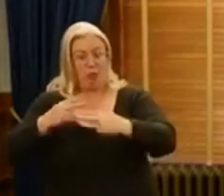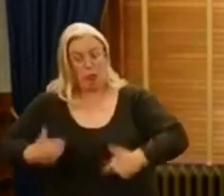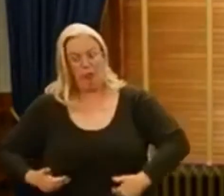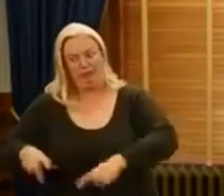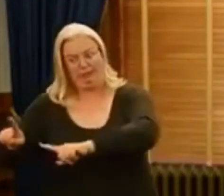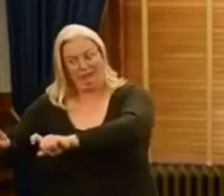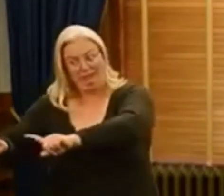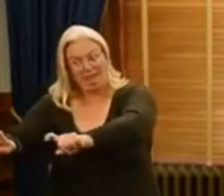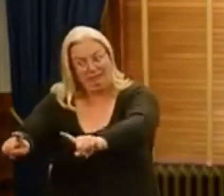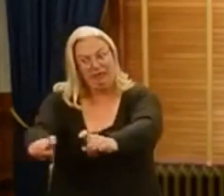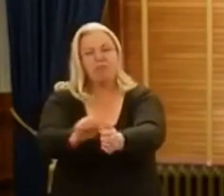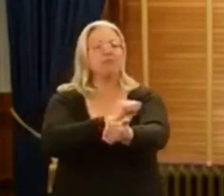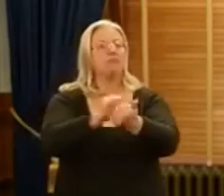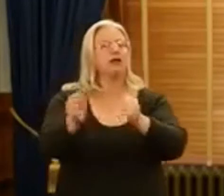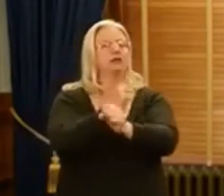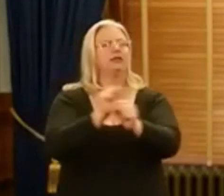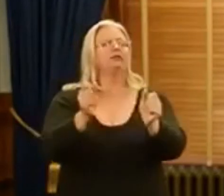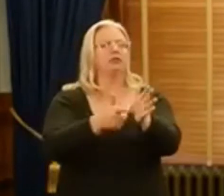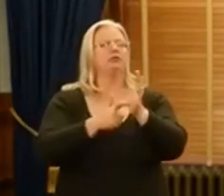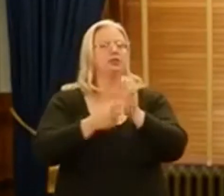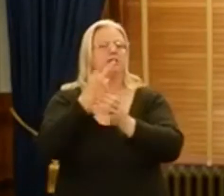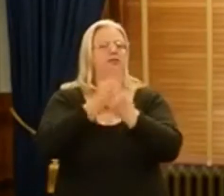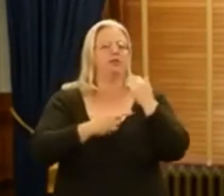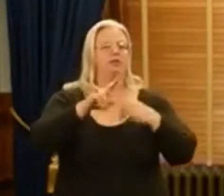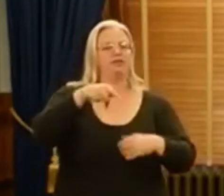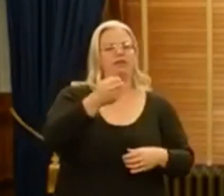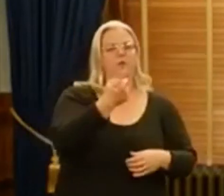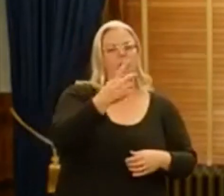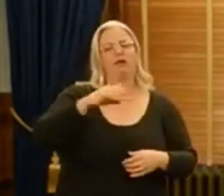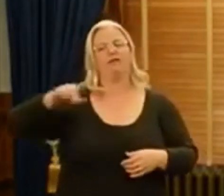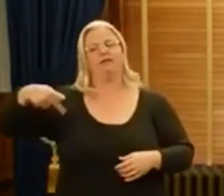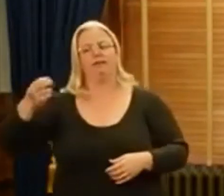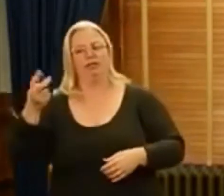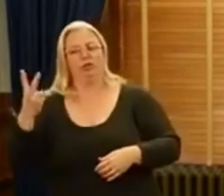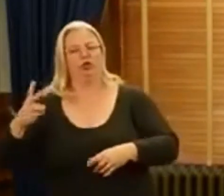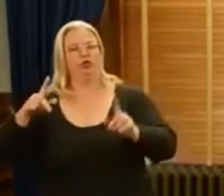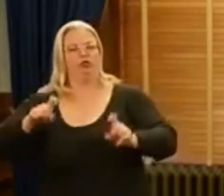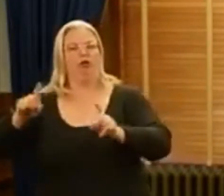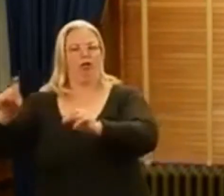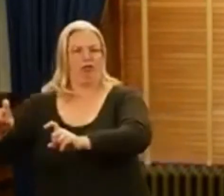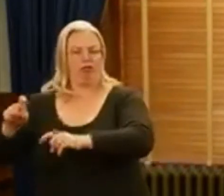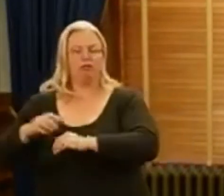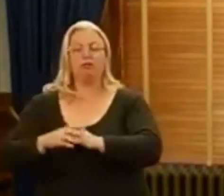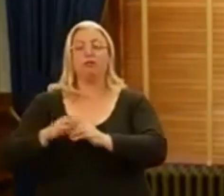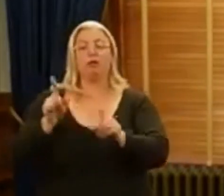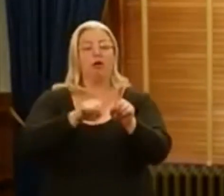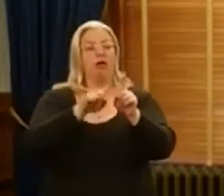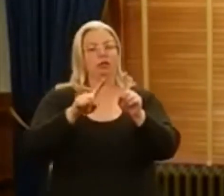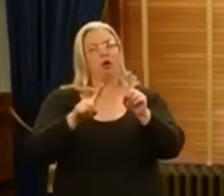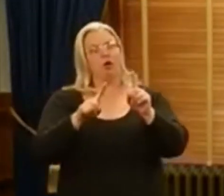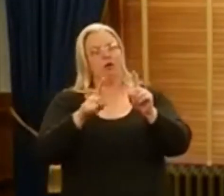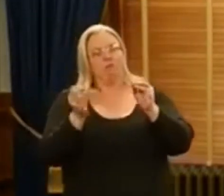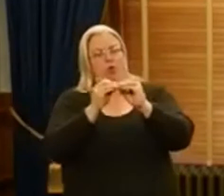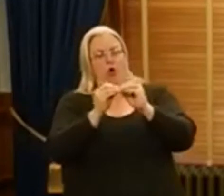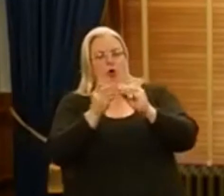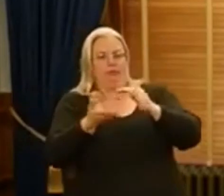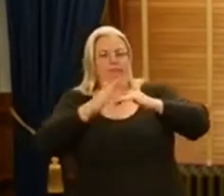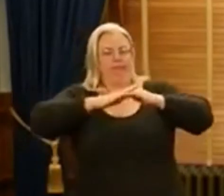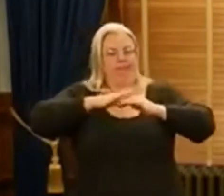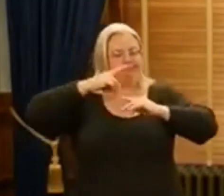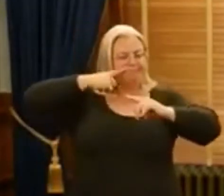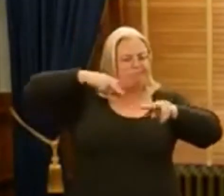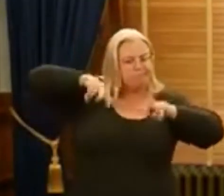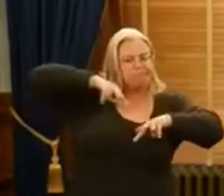passed safe safety requirements in both phase one and phase two trials. As an additional layer of checks and balances, an